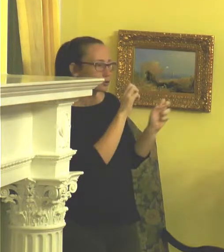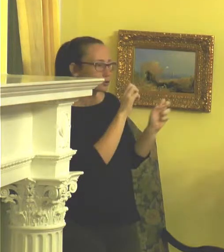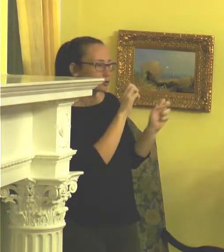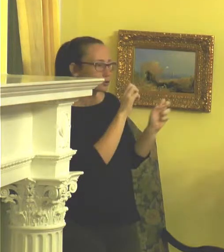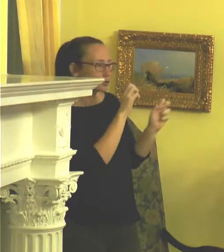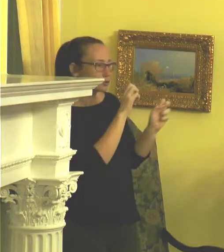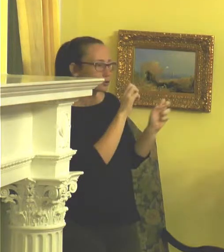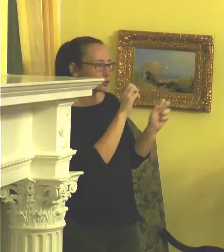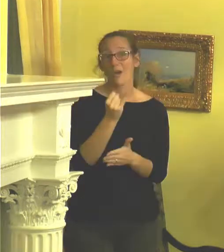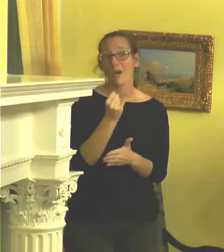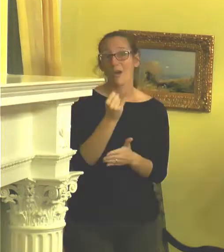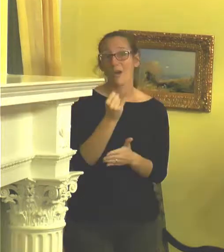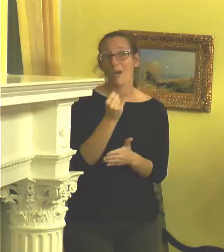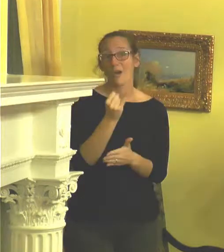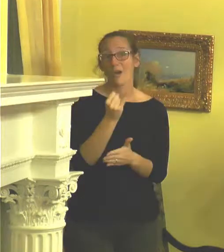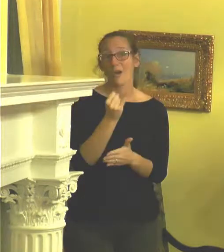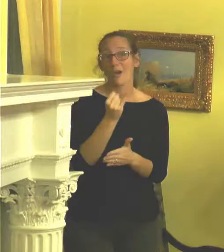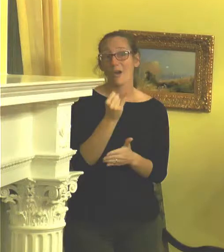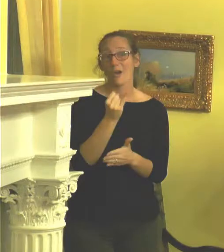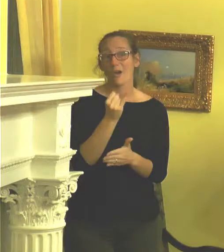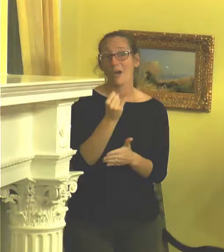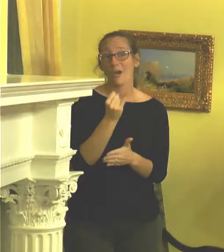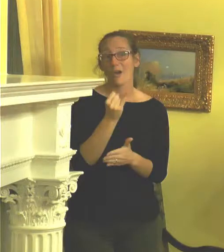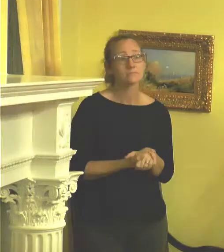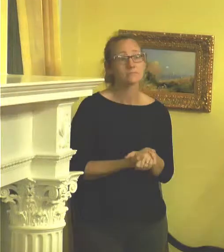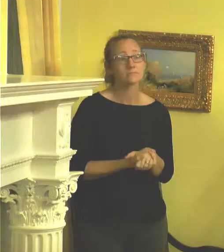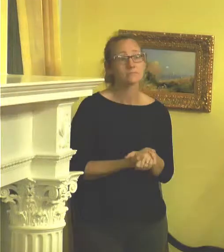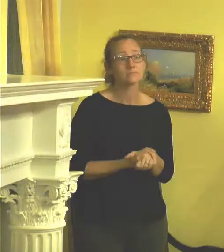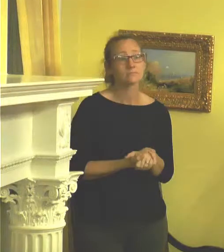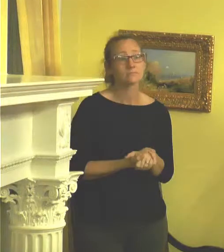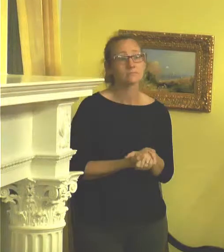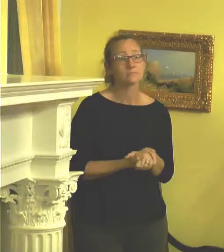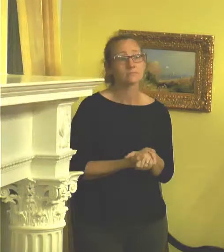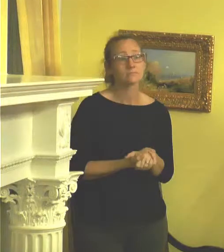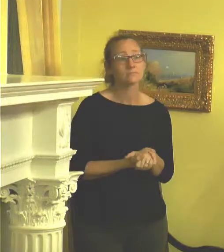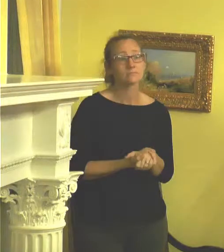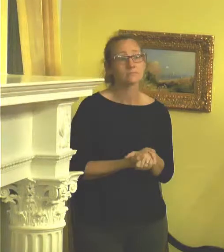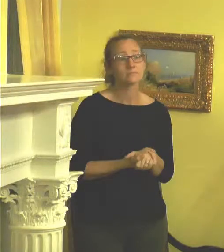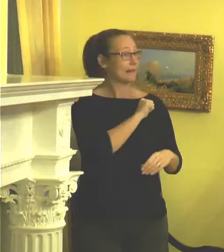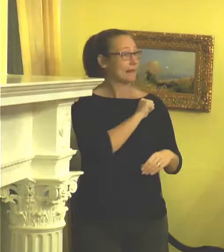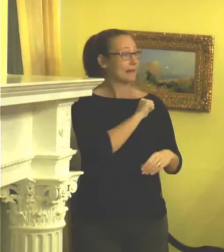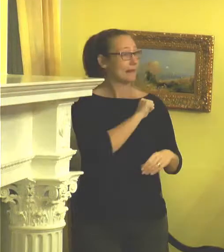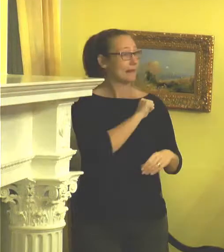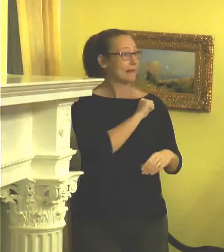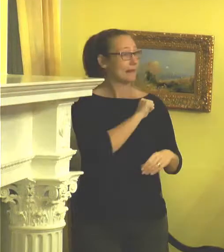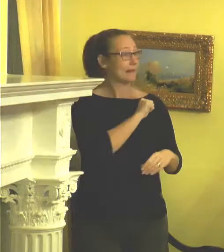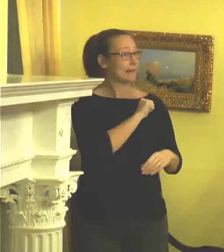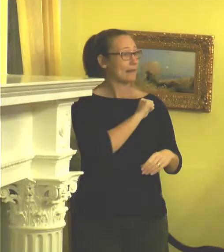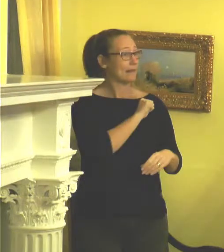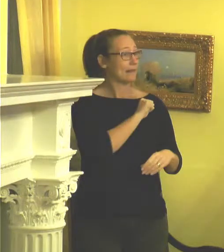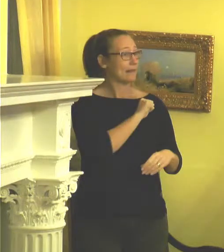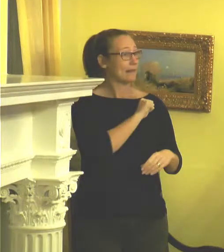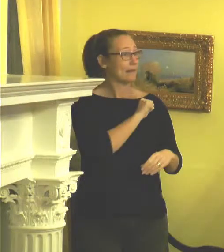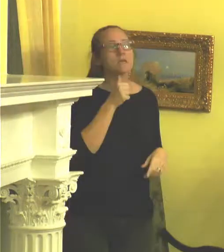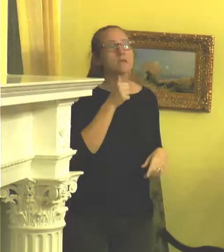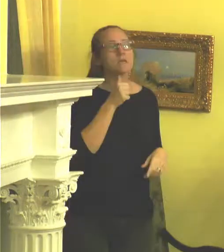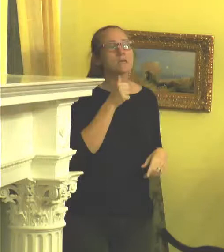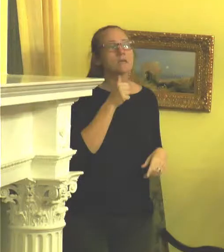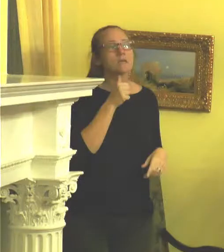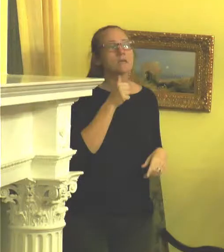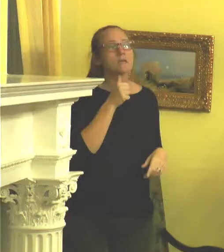Art. I stopped for, I was in Atlanta. I was kind of, I wasn't miserable, but I was.